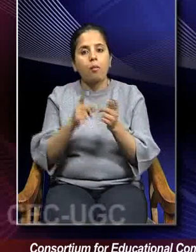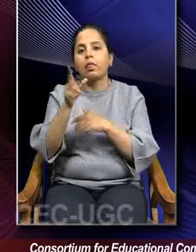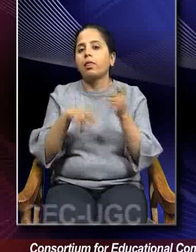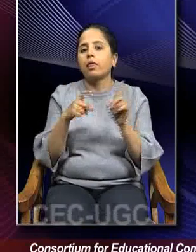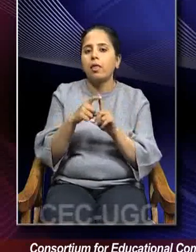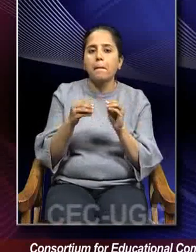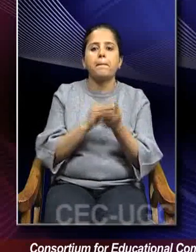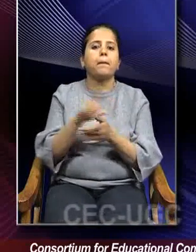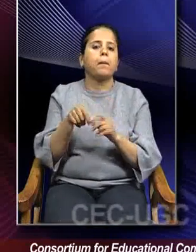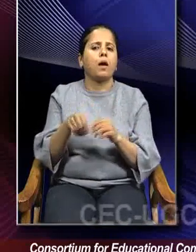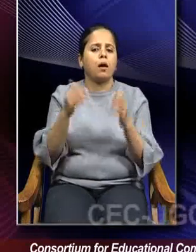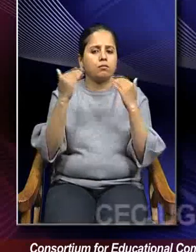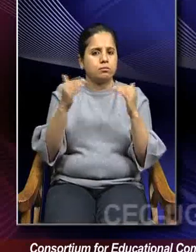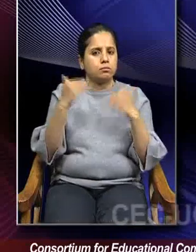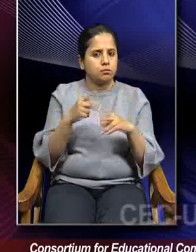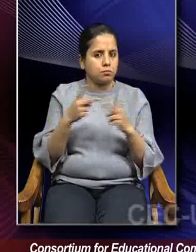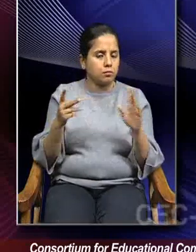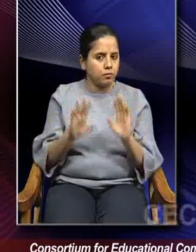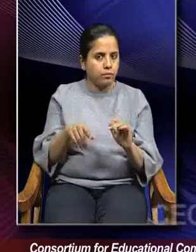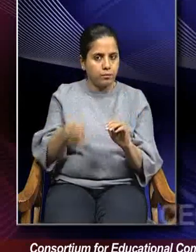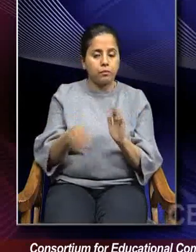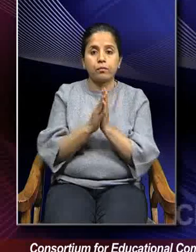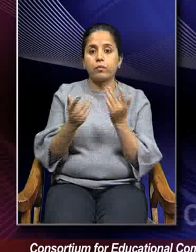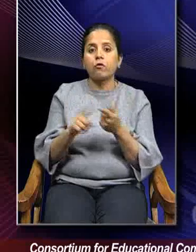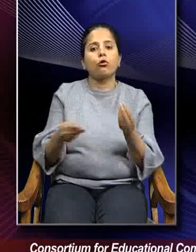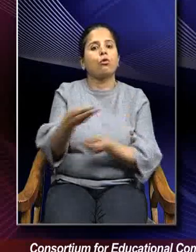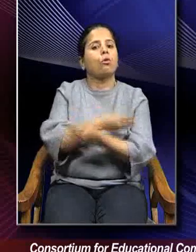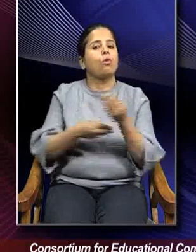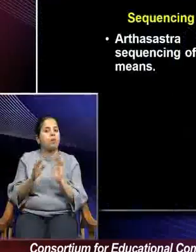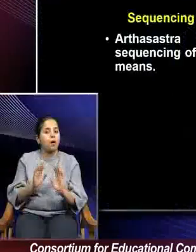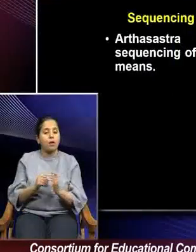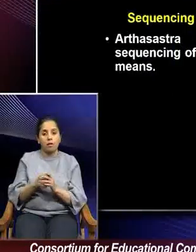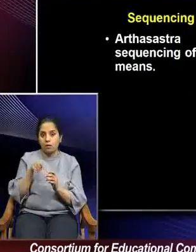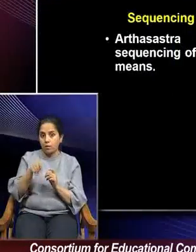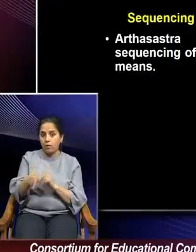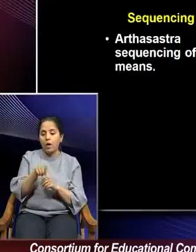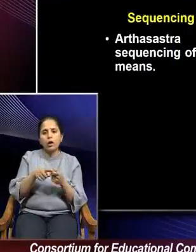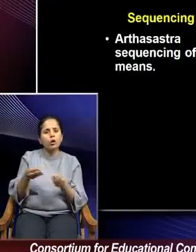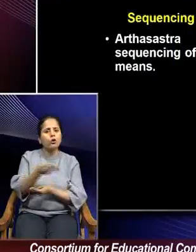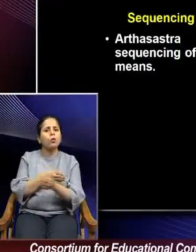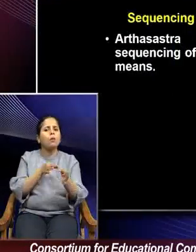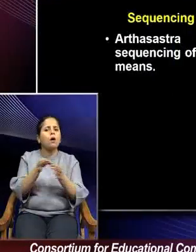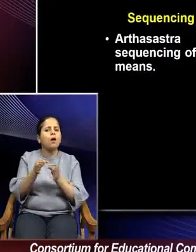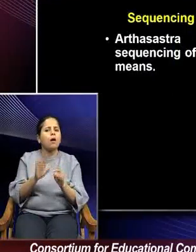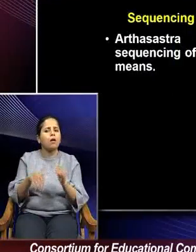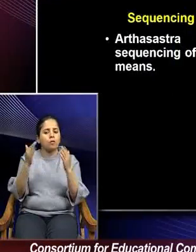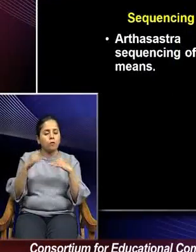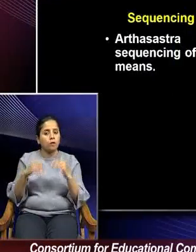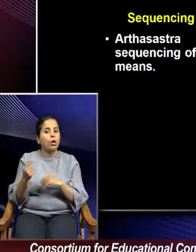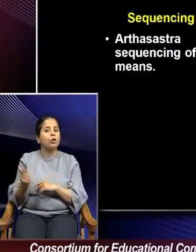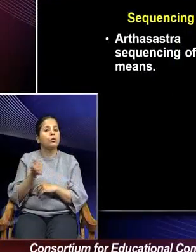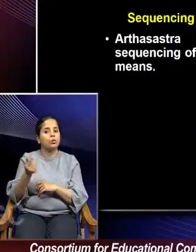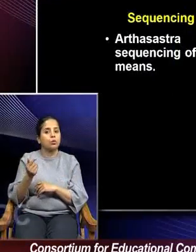There is a sequencing provided in the book of Arthashasra. Arthashasra suggests that the sequencing of the use of